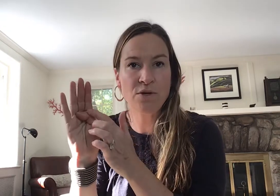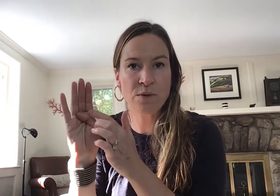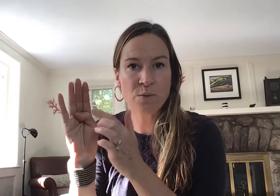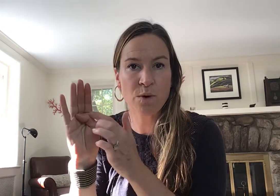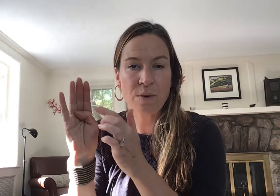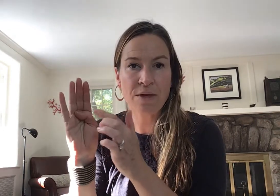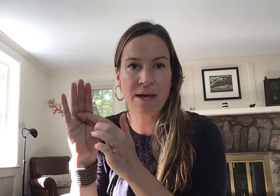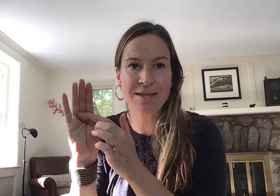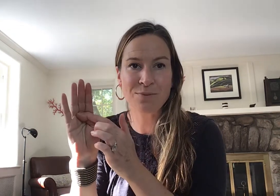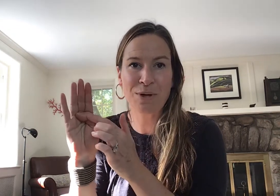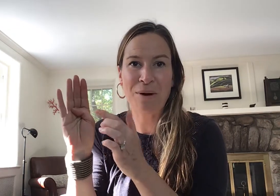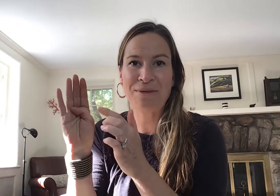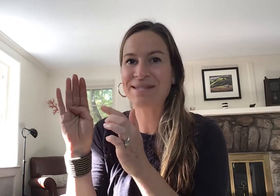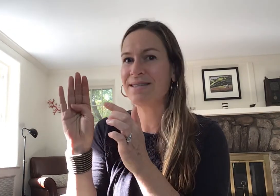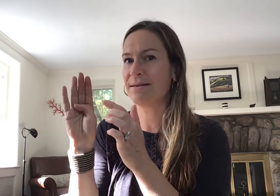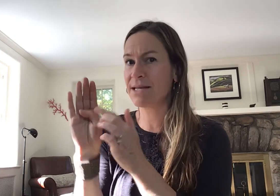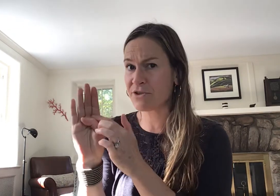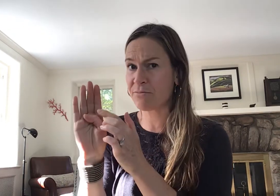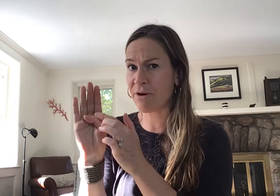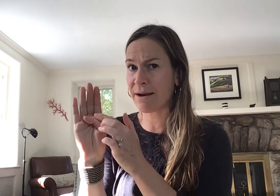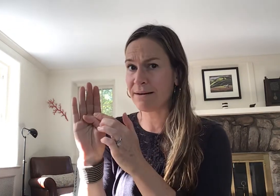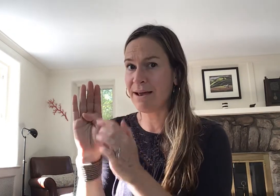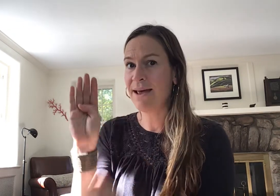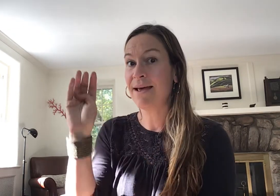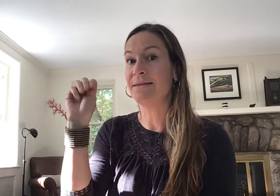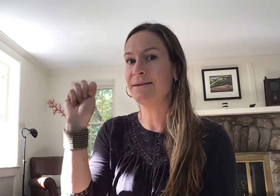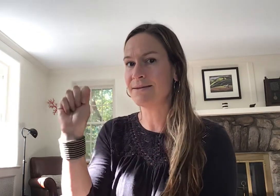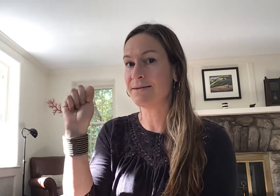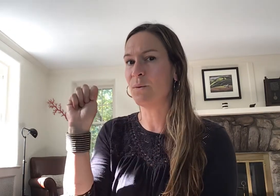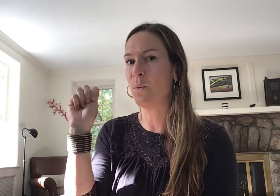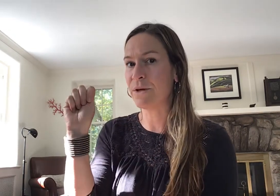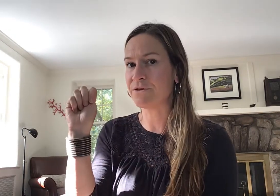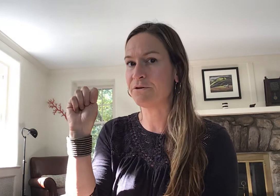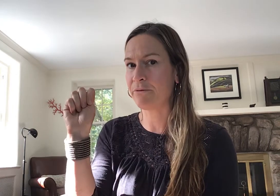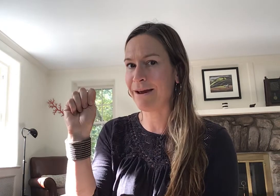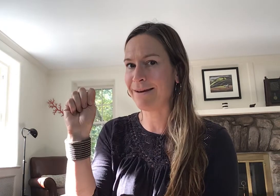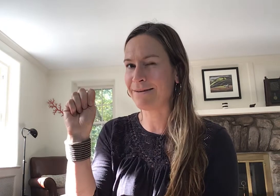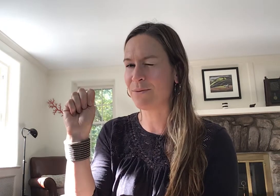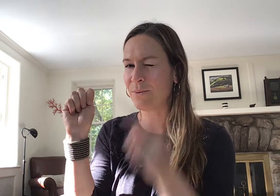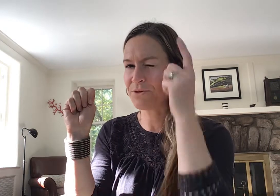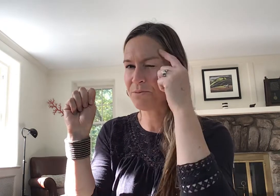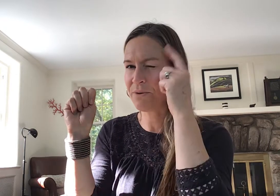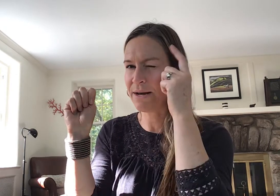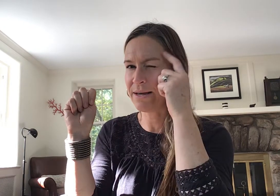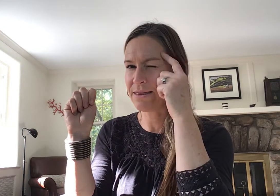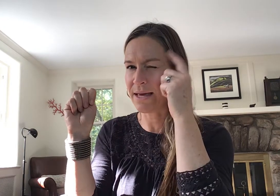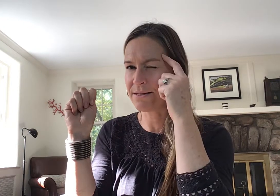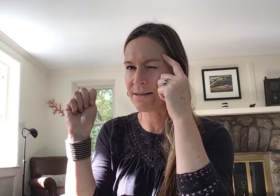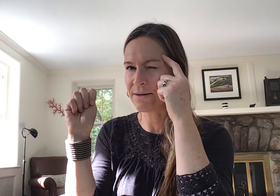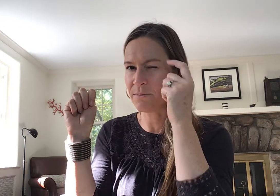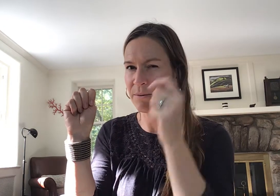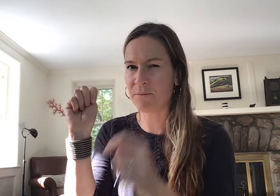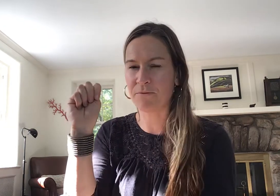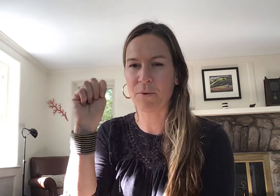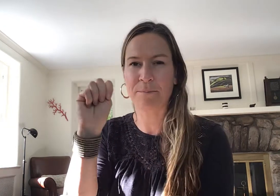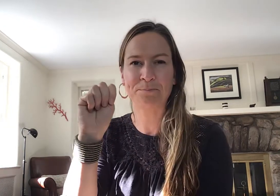i do this work with kids we call this the lizard brain and this is the wizard brain the wizard brain thinks a little bit before